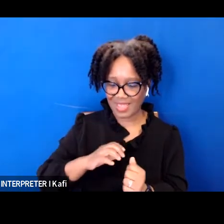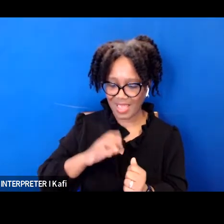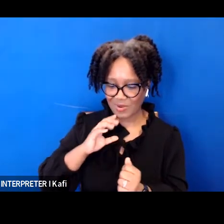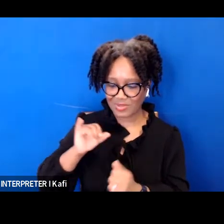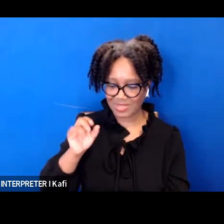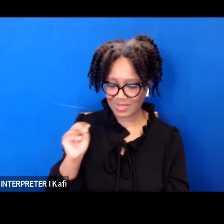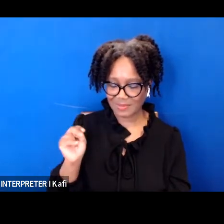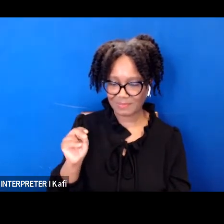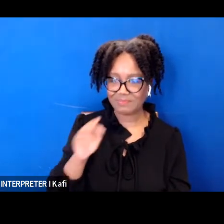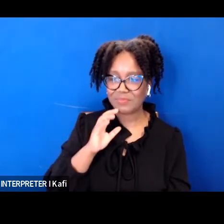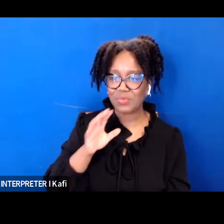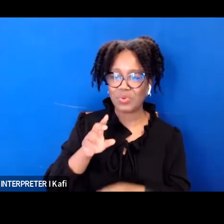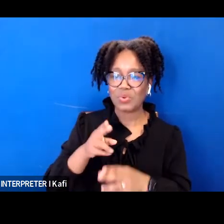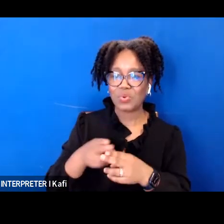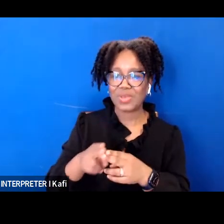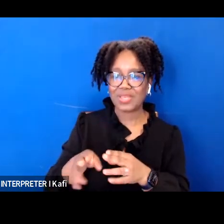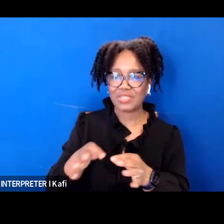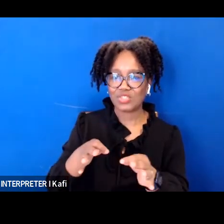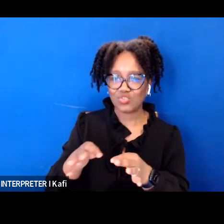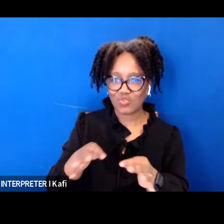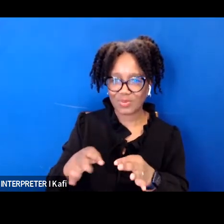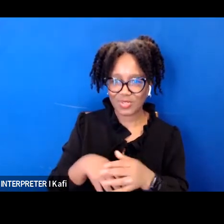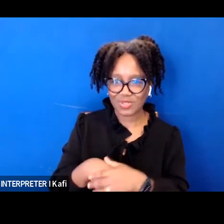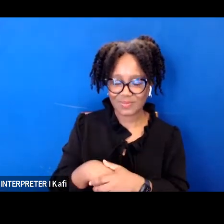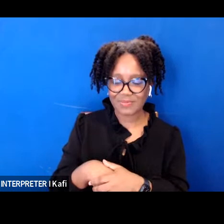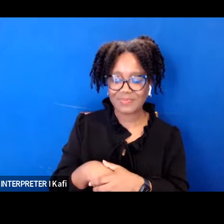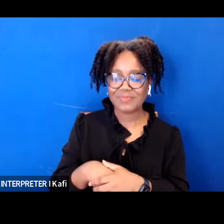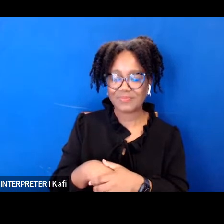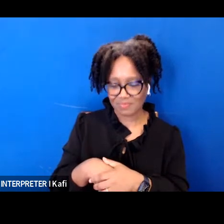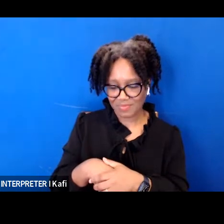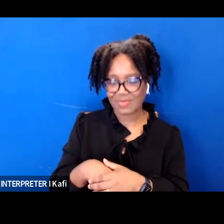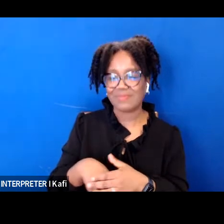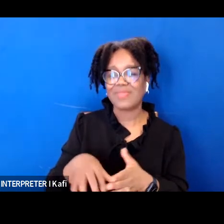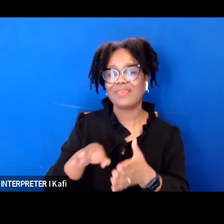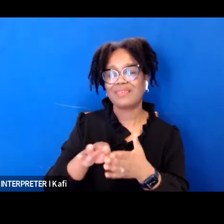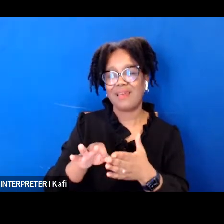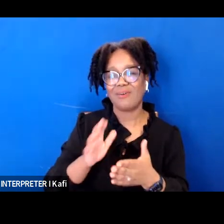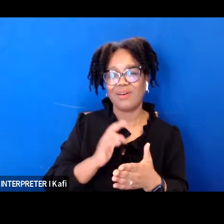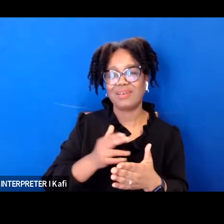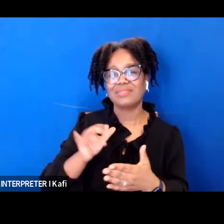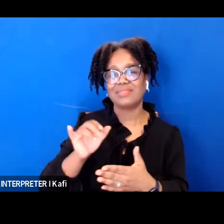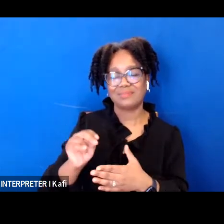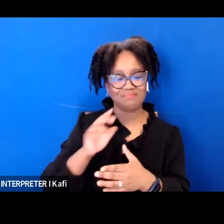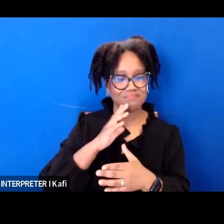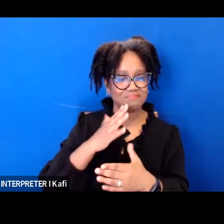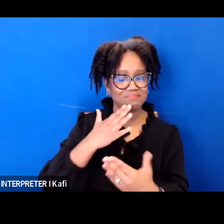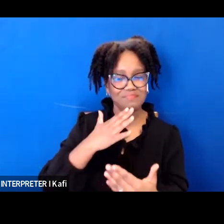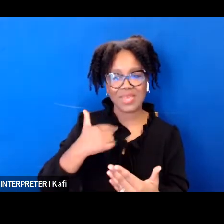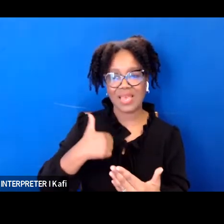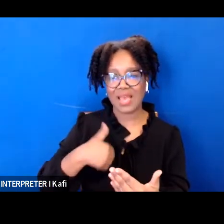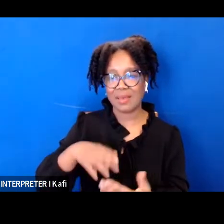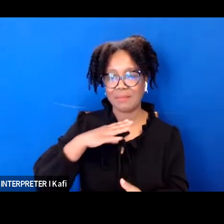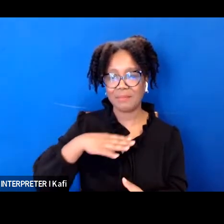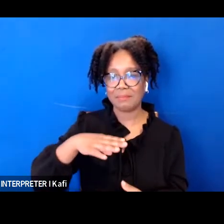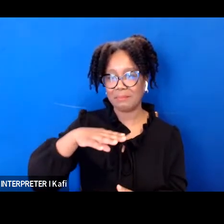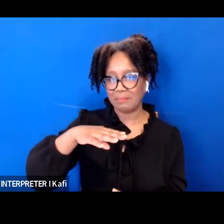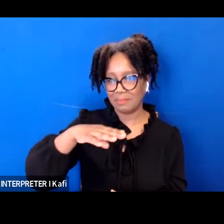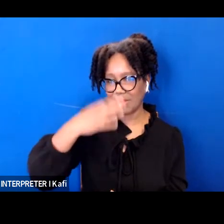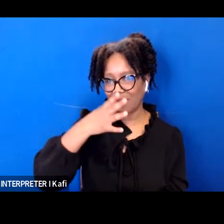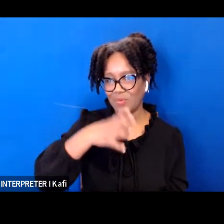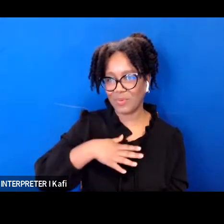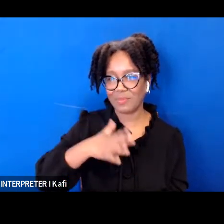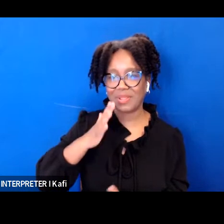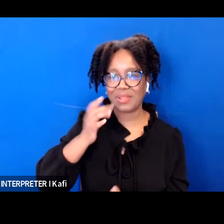younger black woman who is medium or light i'm a little washed out right now so i might be looking a little yellow but i have